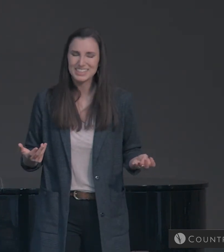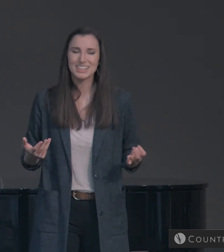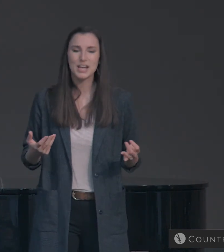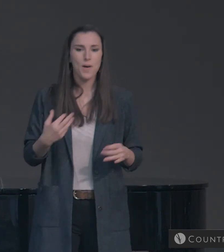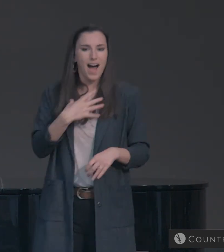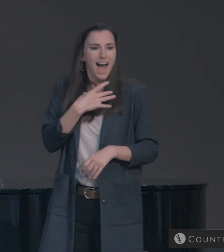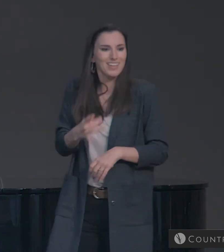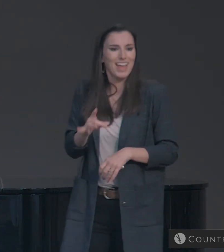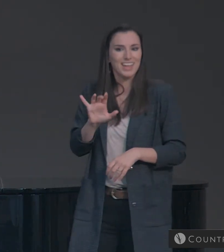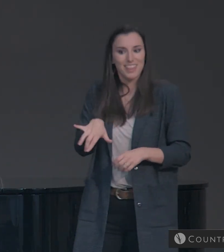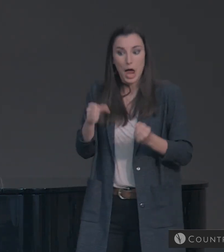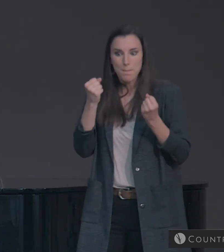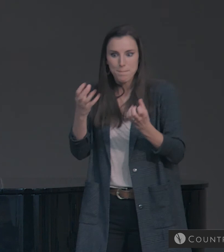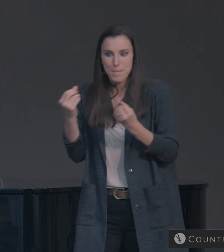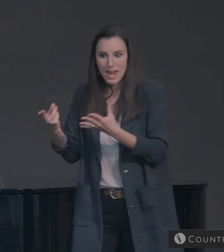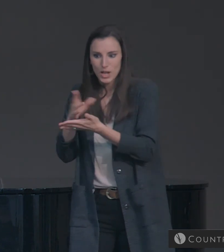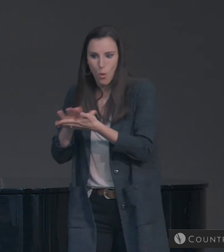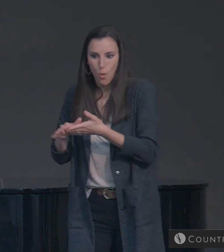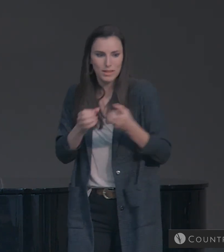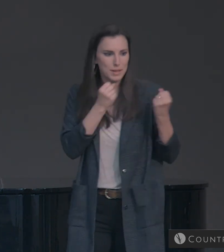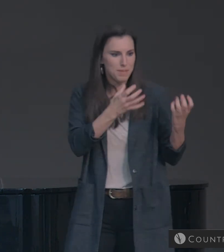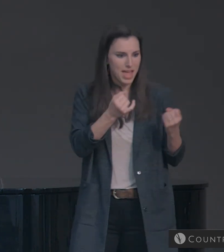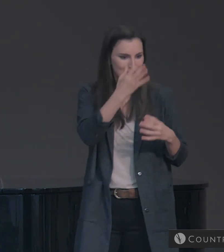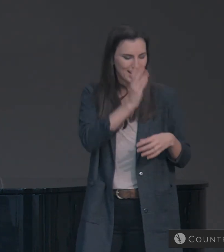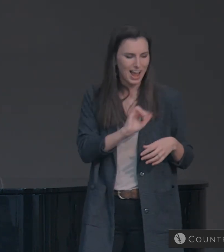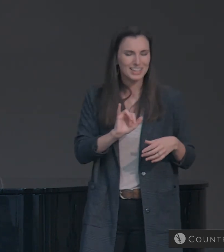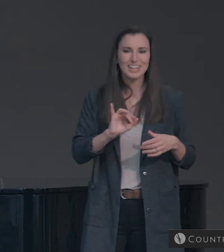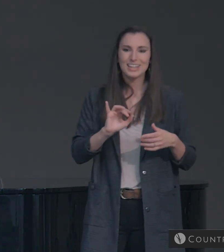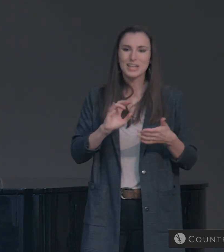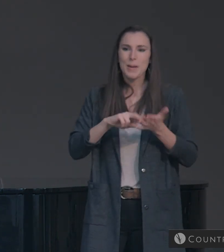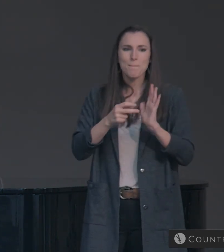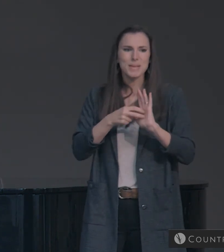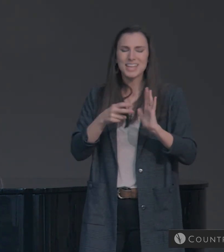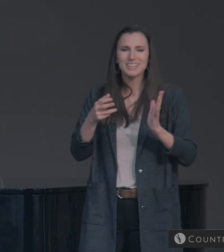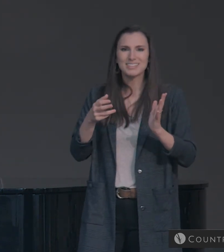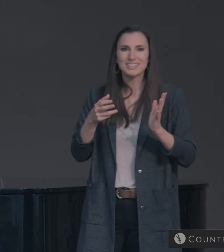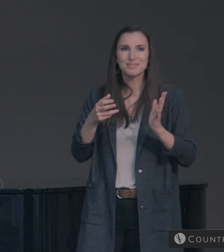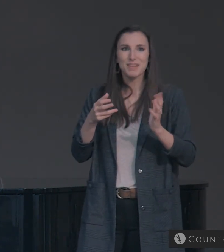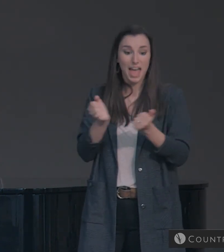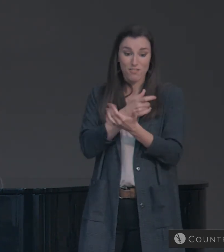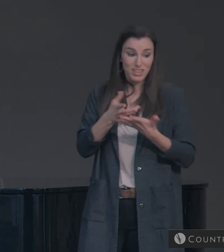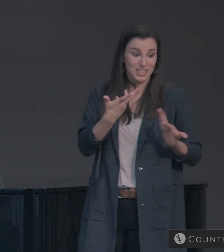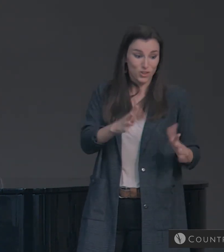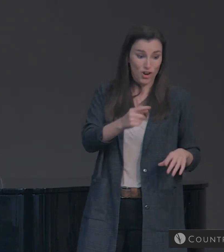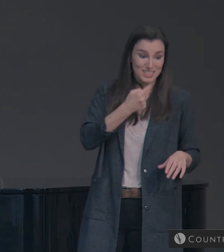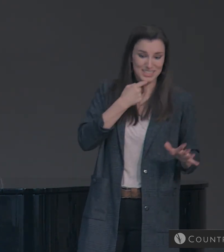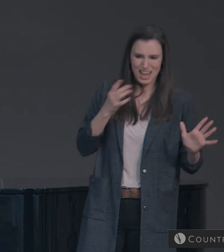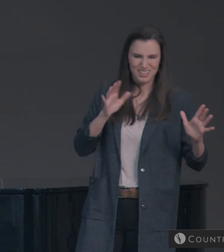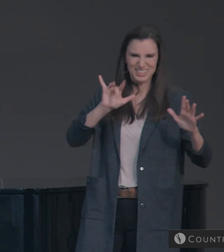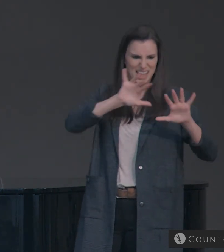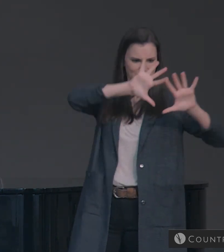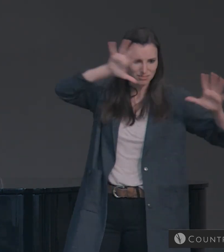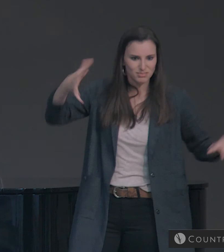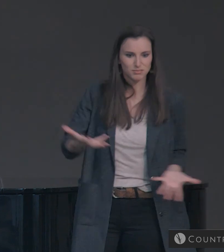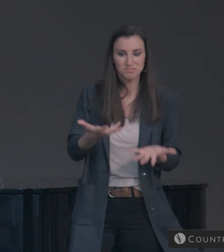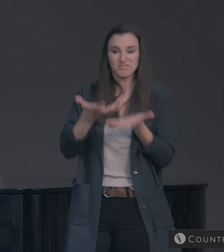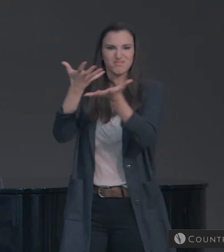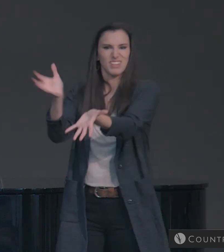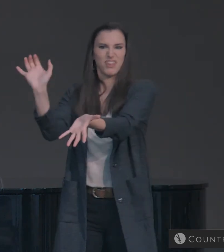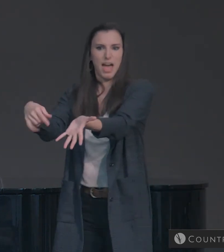holinesses is that it's sort of a collection of what Peter's already told us. Holy means